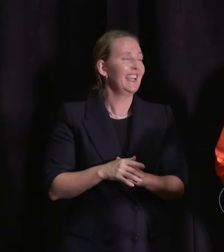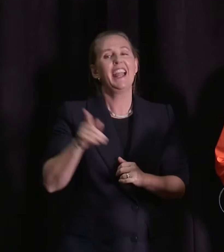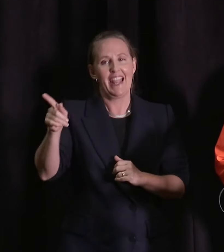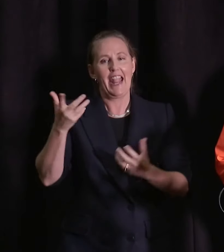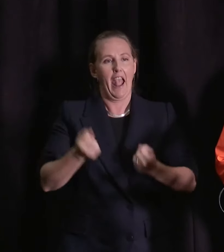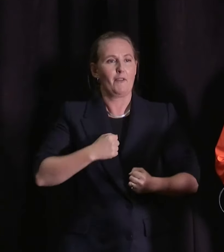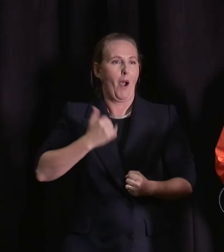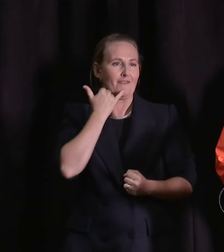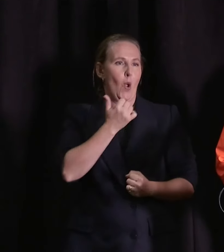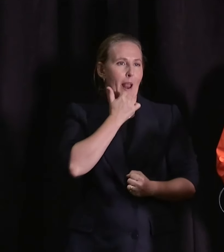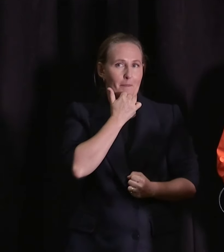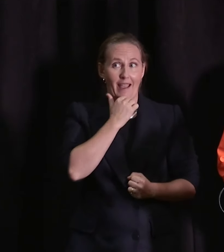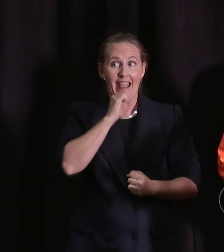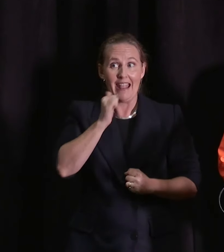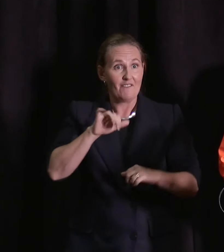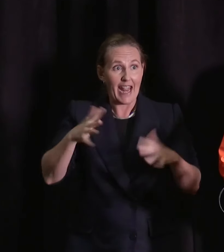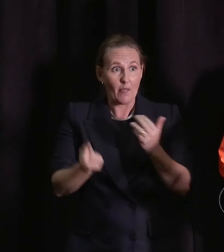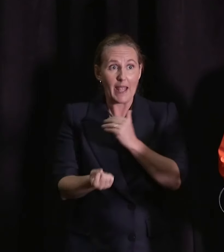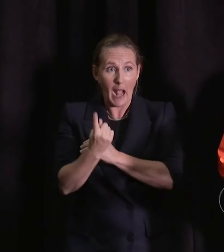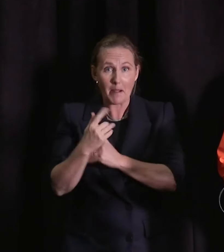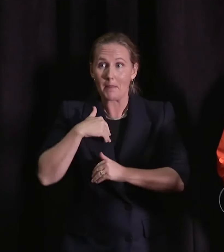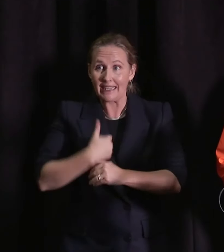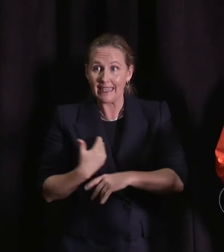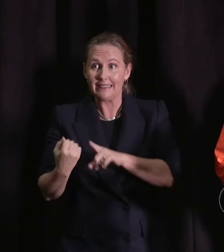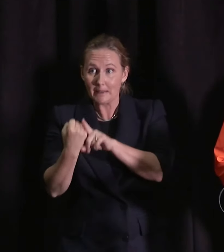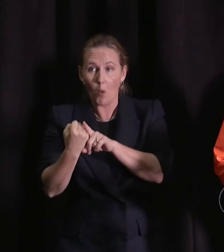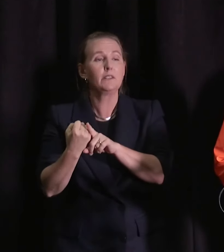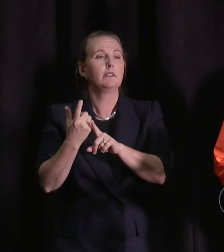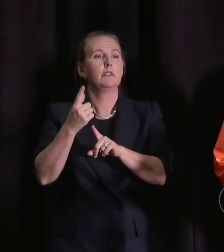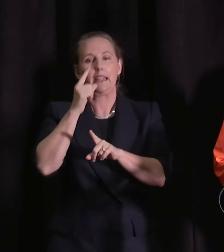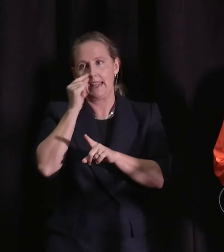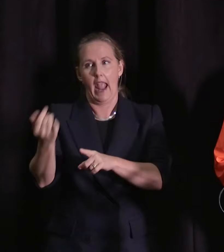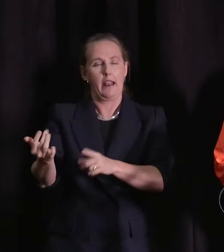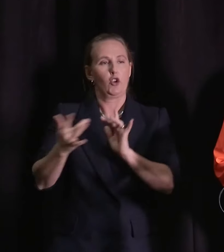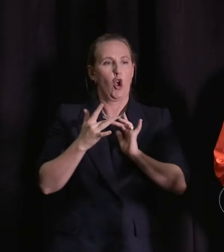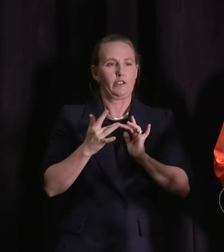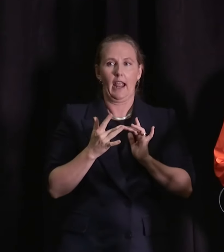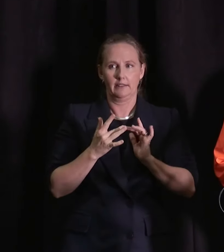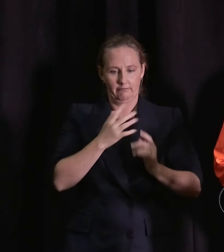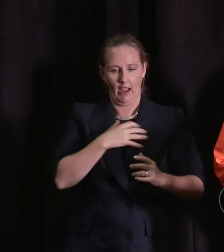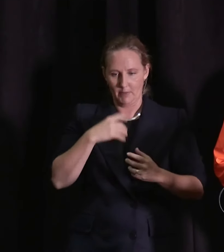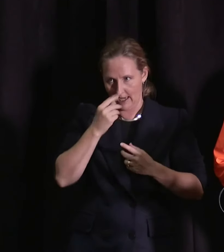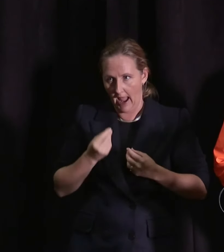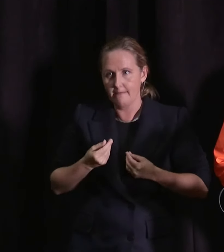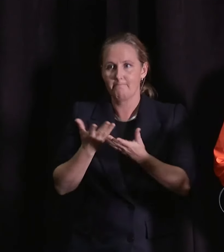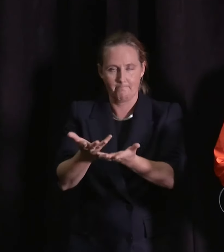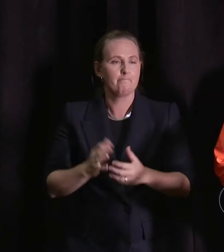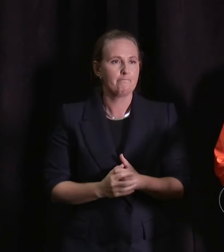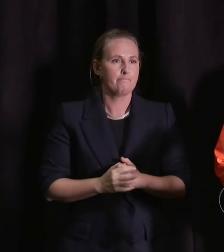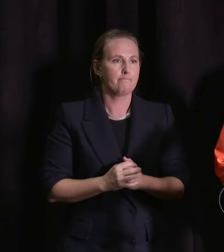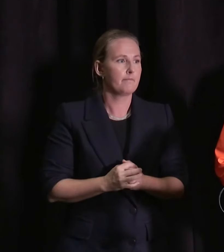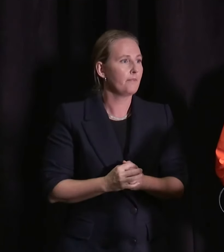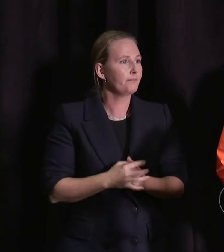number as well so that if anything comes up where he's looking for extra support from central government I will endeavour to provide that.